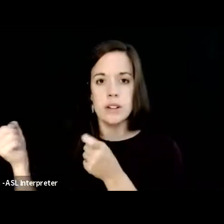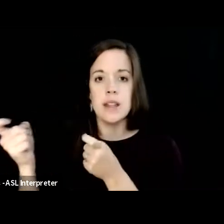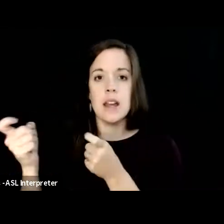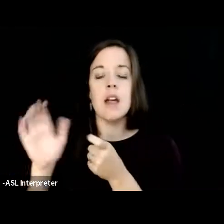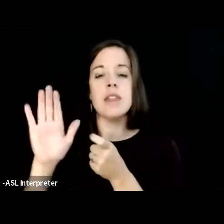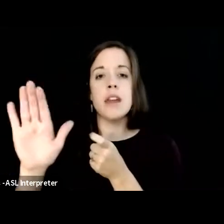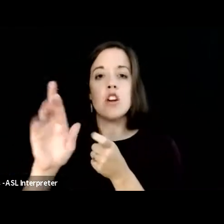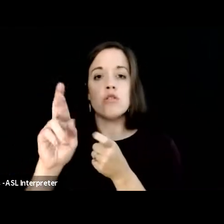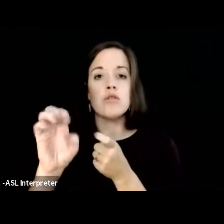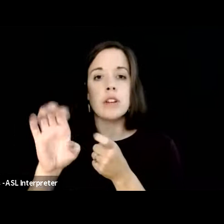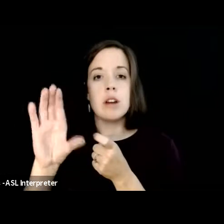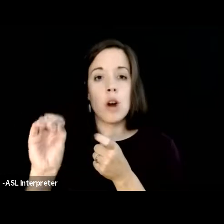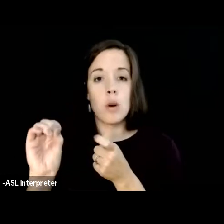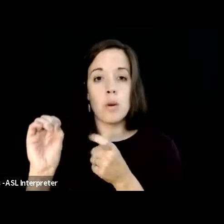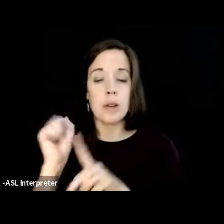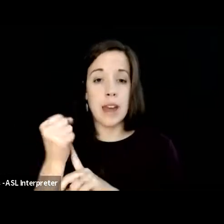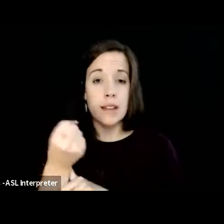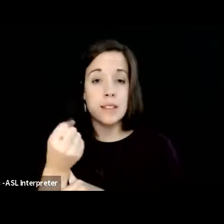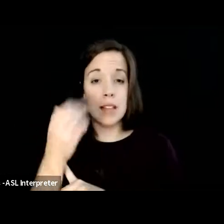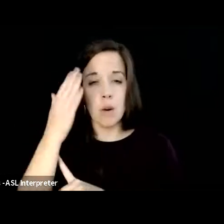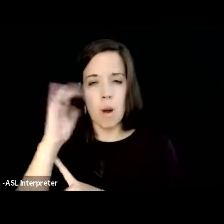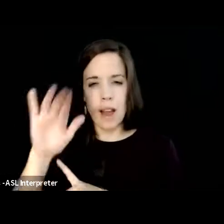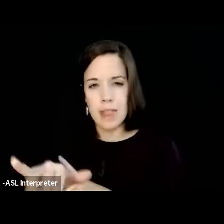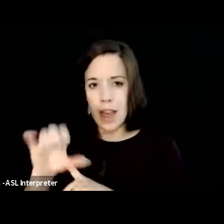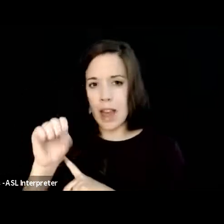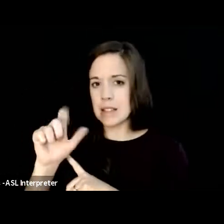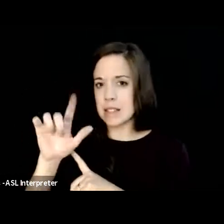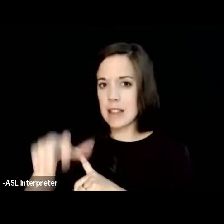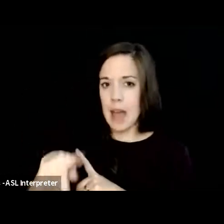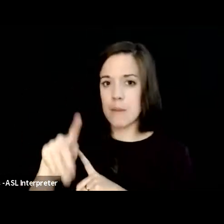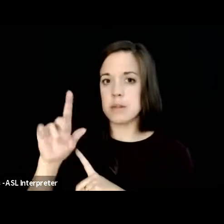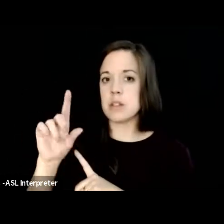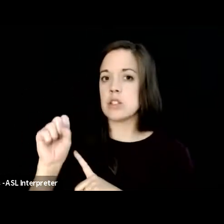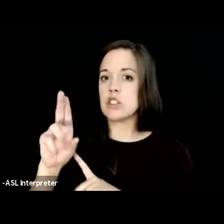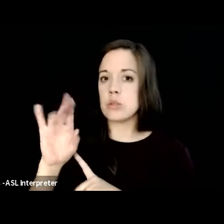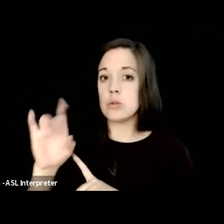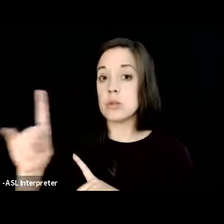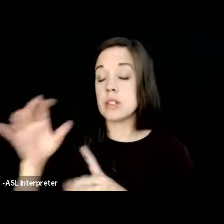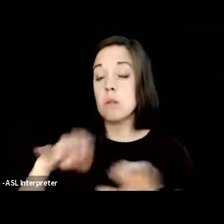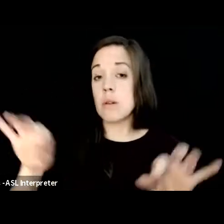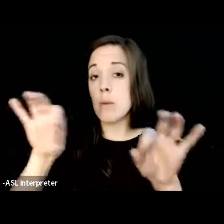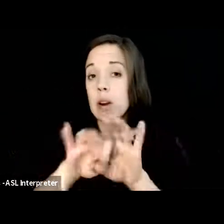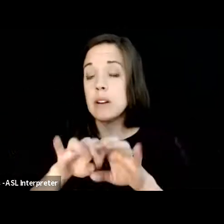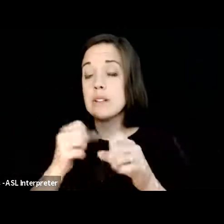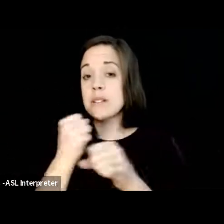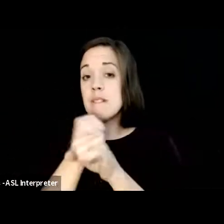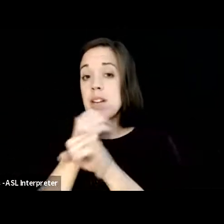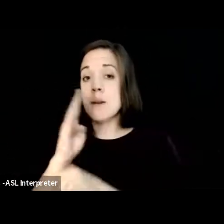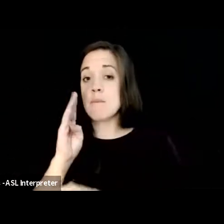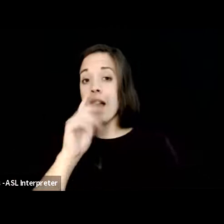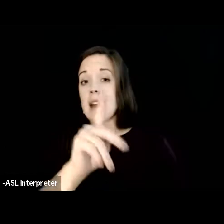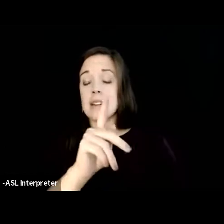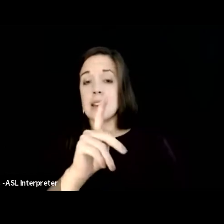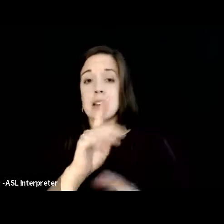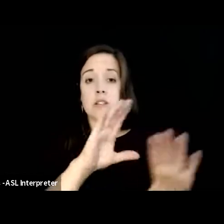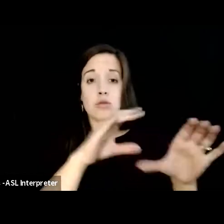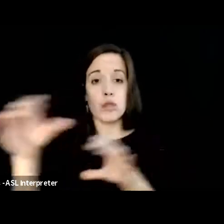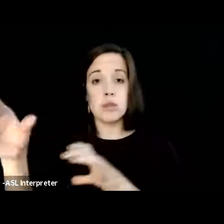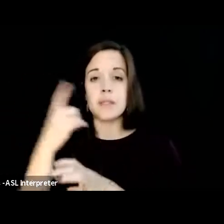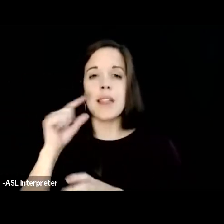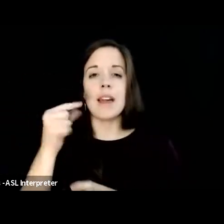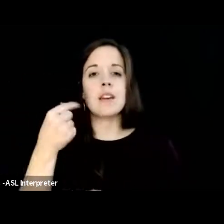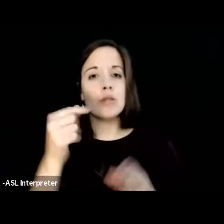rico case and why that slap suit is so important um to fight back against for groups like greenpeace